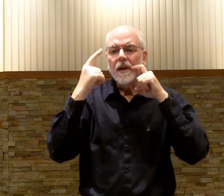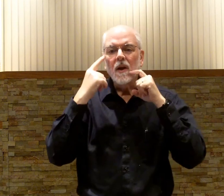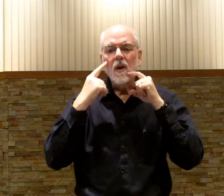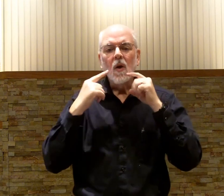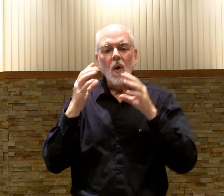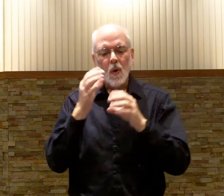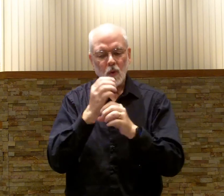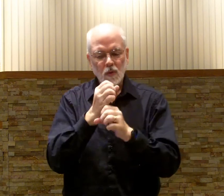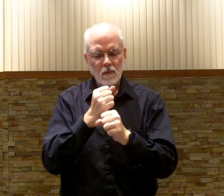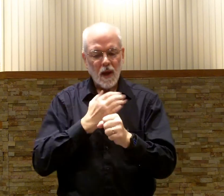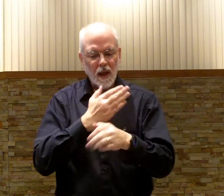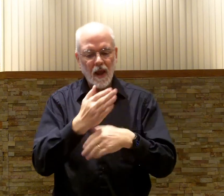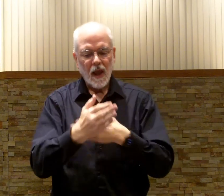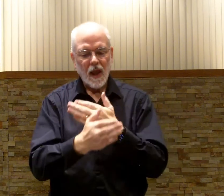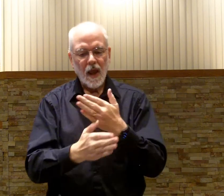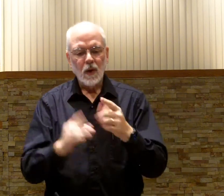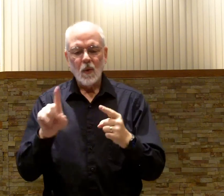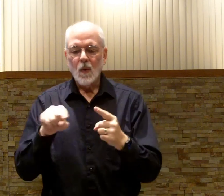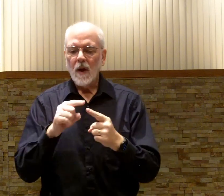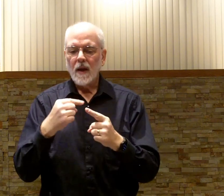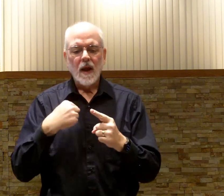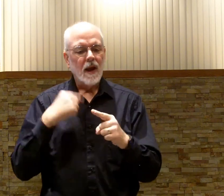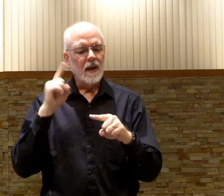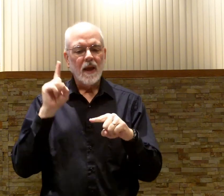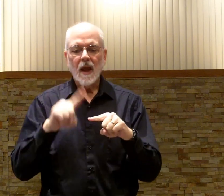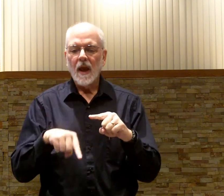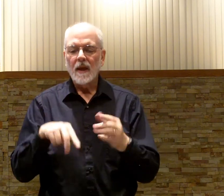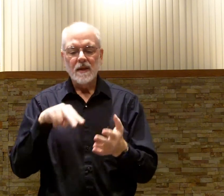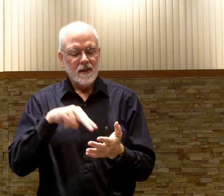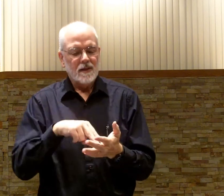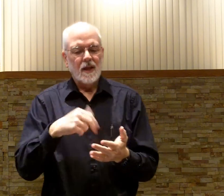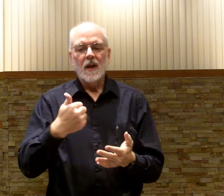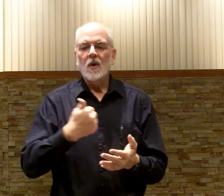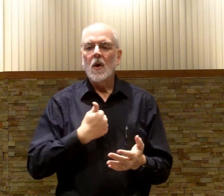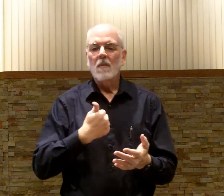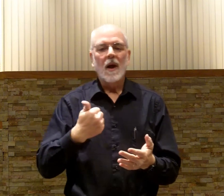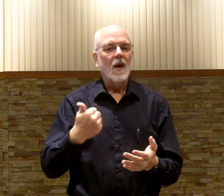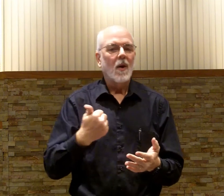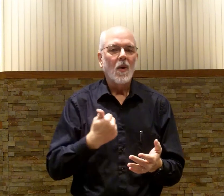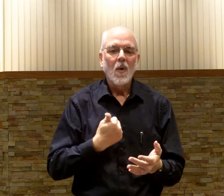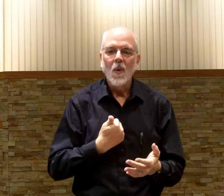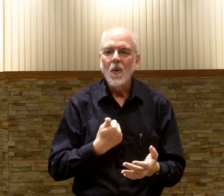holds my hand when I can't stand on my own